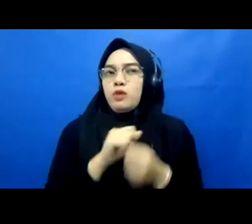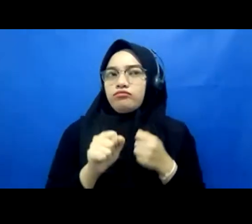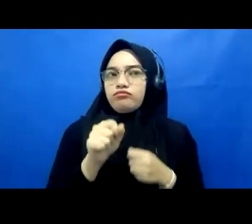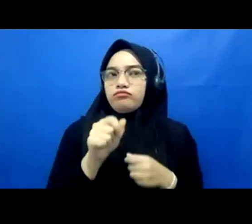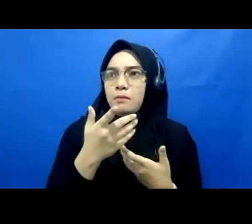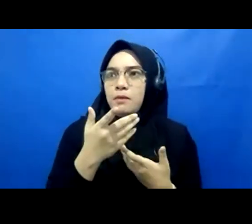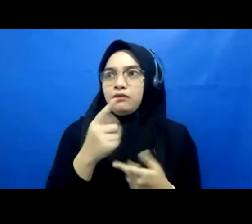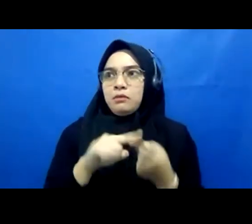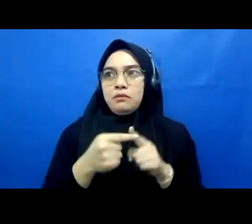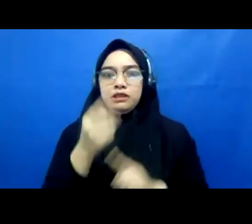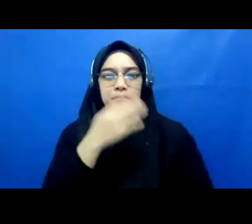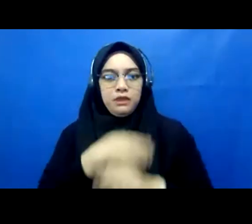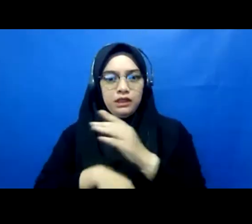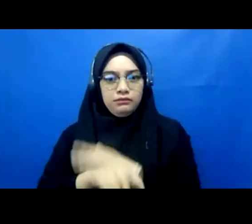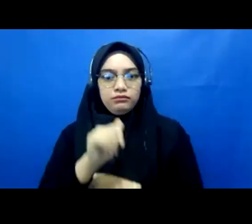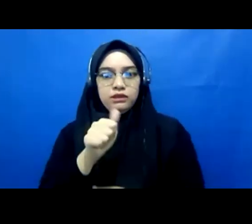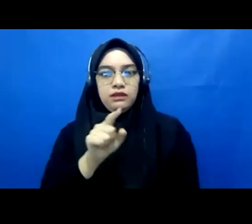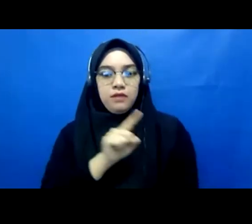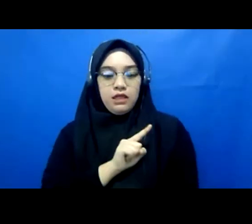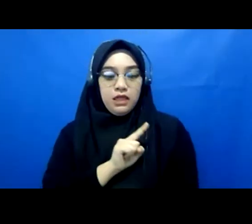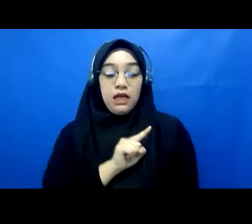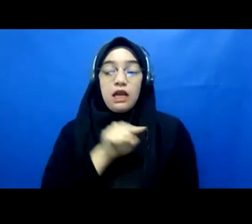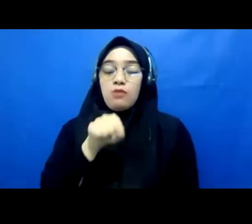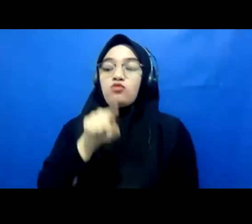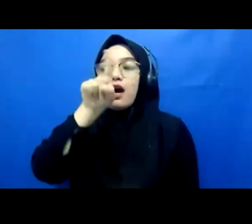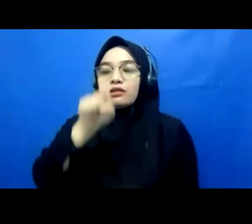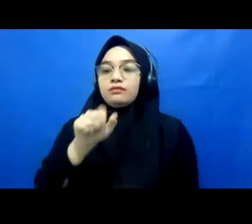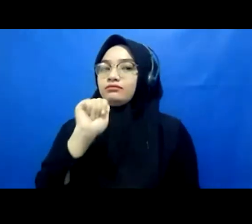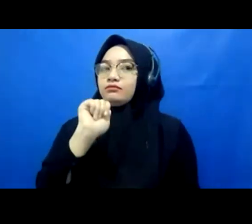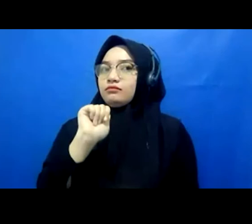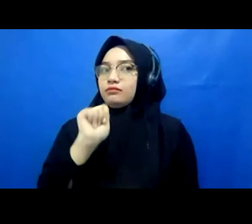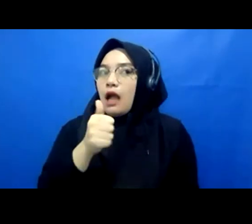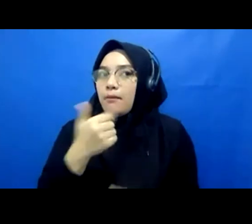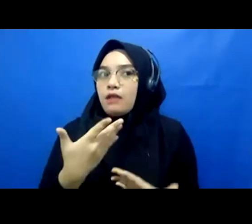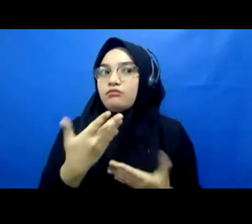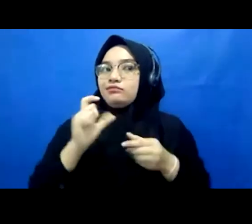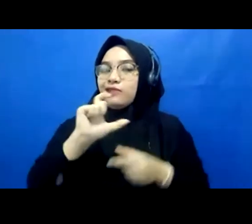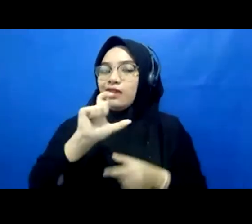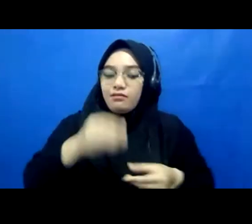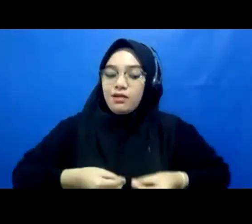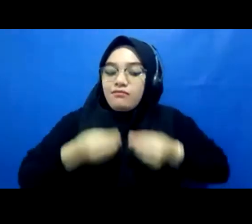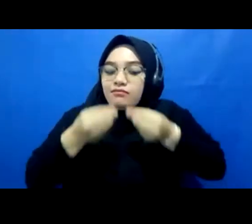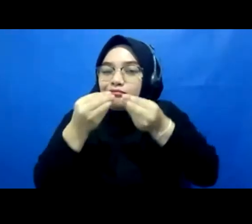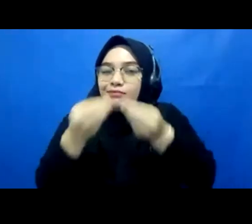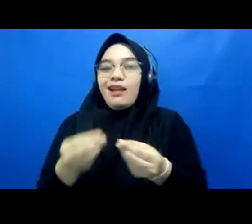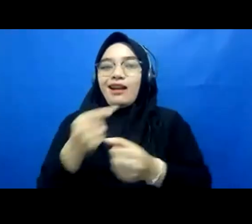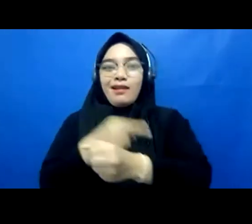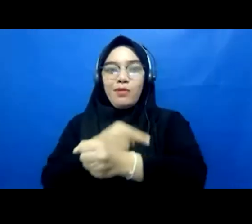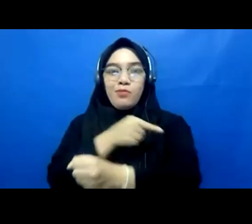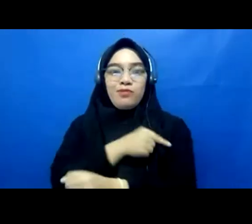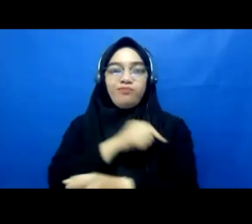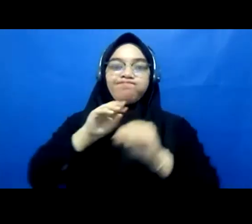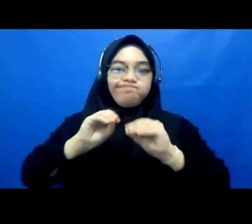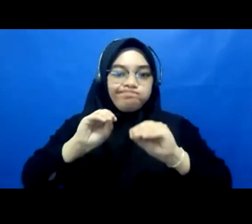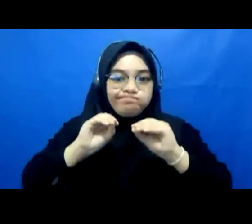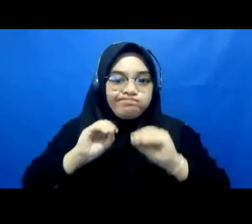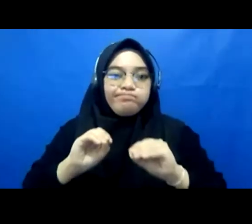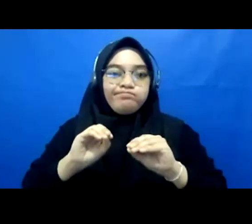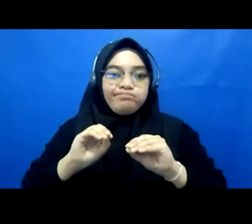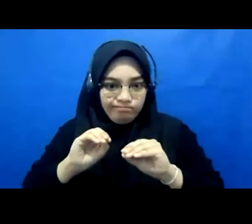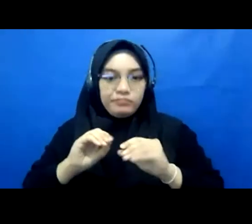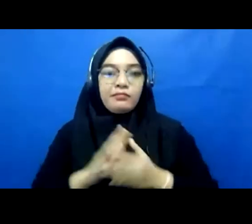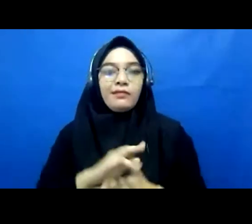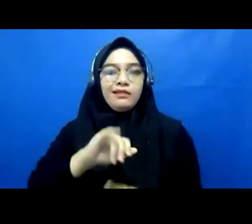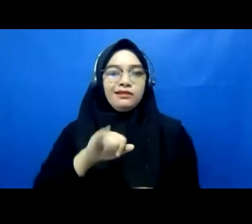and to do that i started something called a hawker training center now you go to any asean country the first person you see is the guy selling on the street